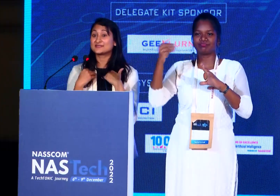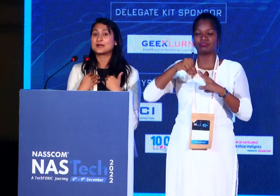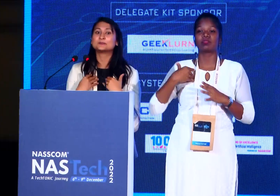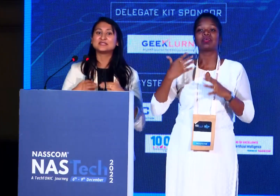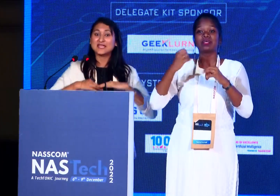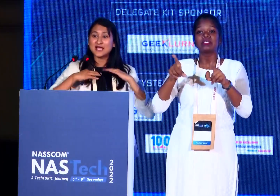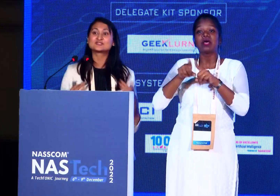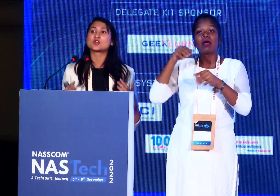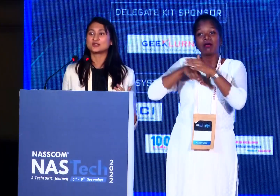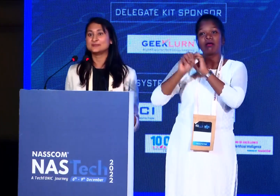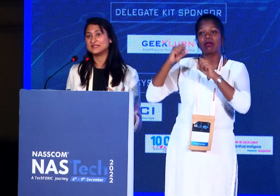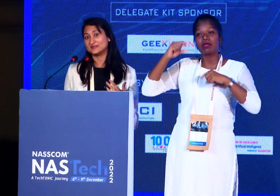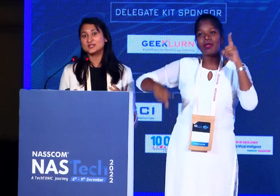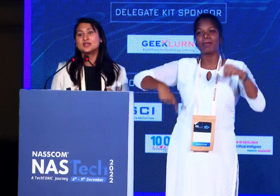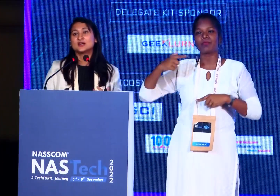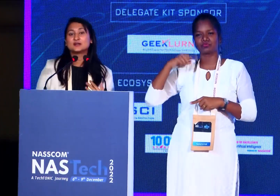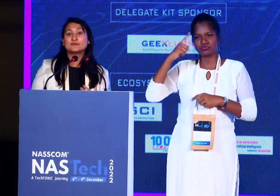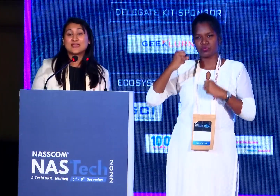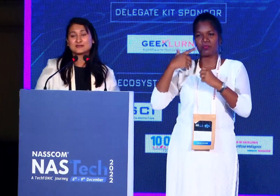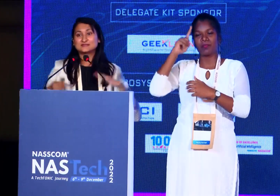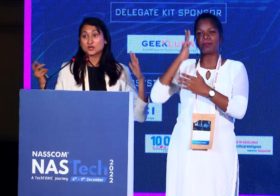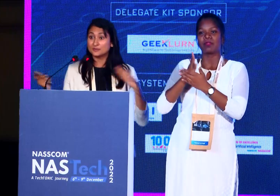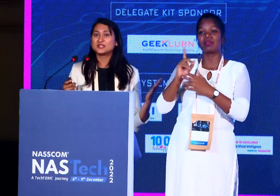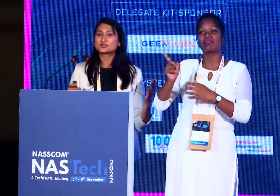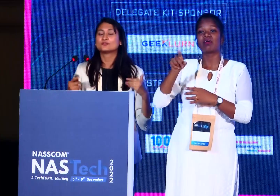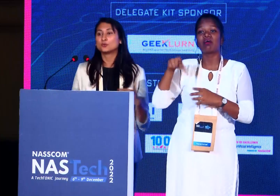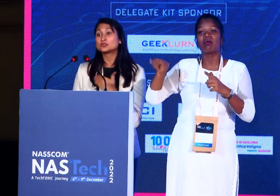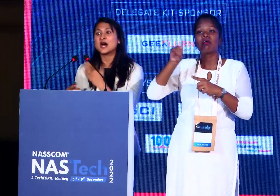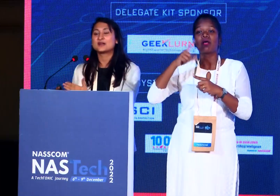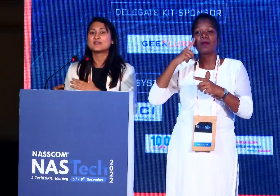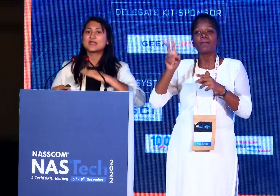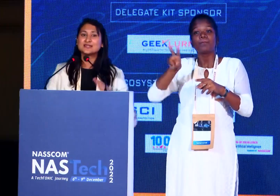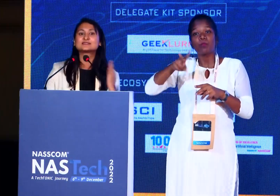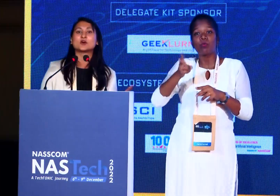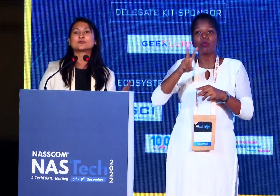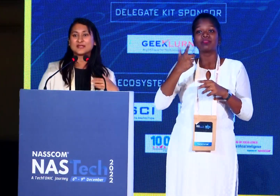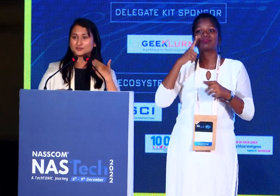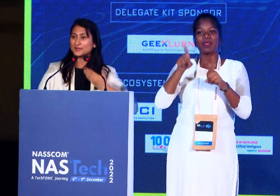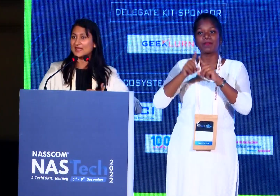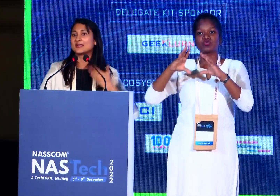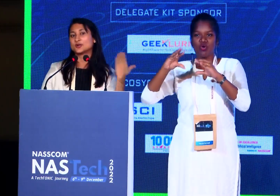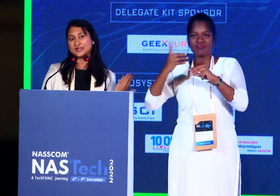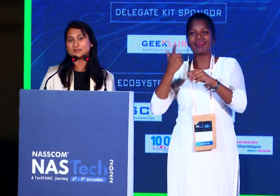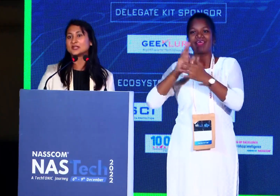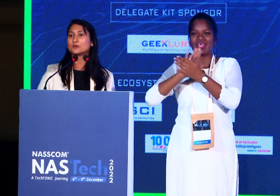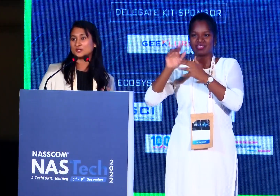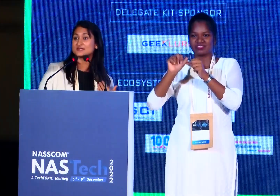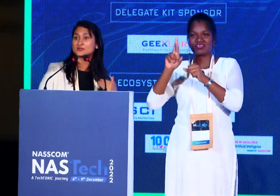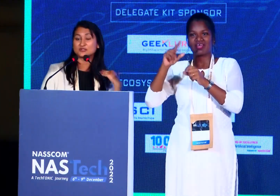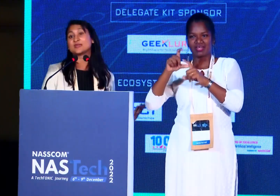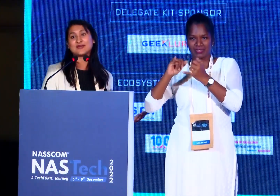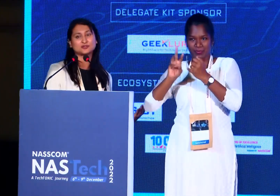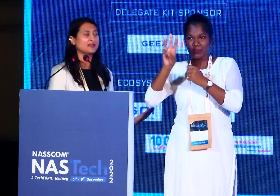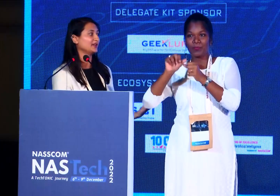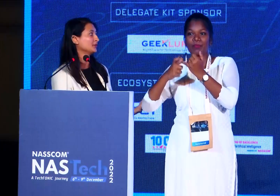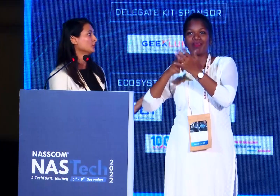that's what as a company I strongly believe in, where it's a combination of both hardware and software through AI or deep learning models,